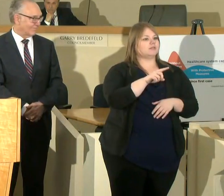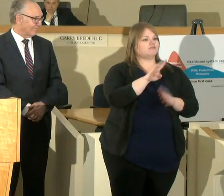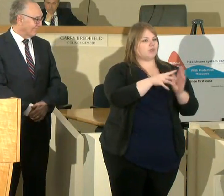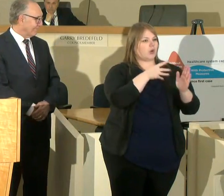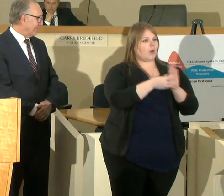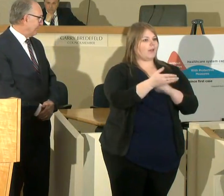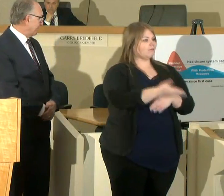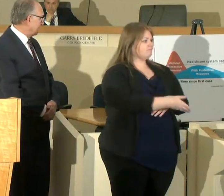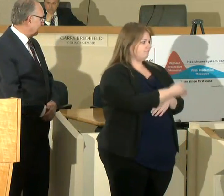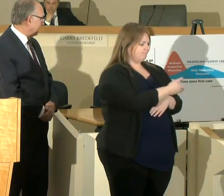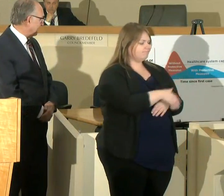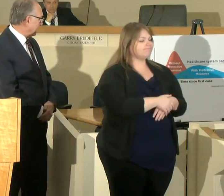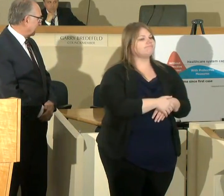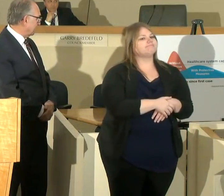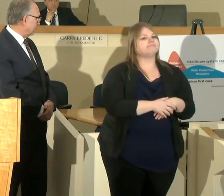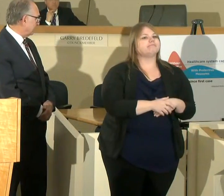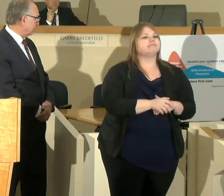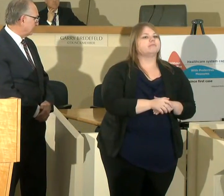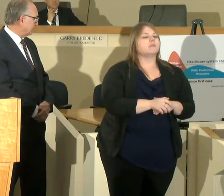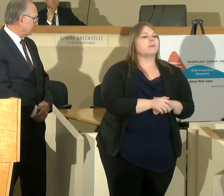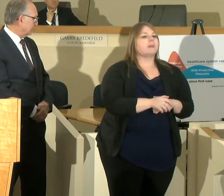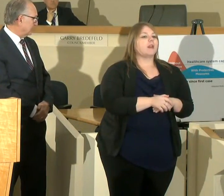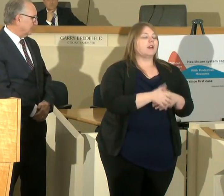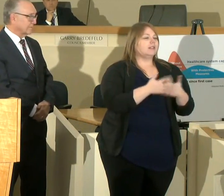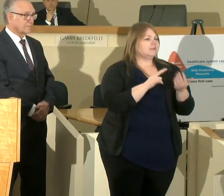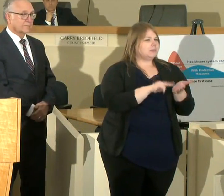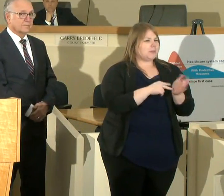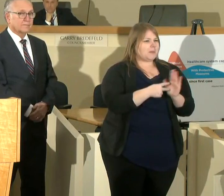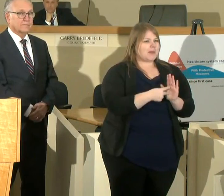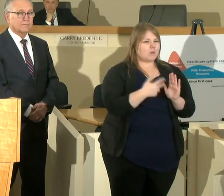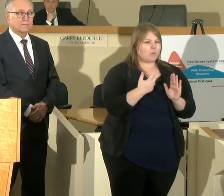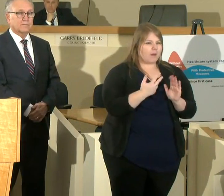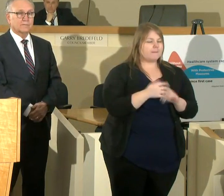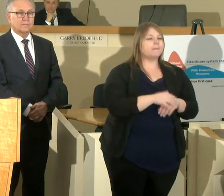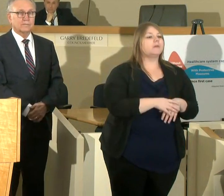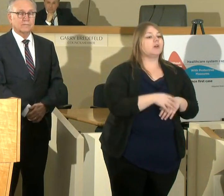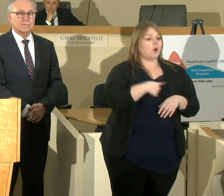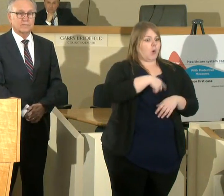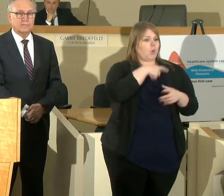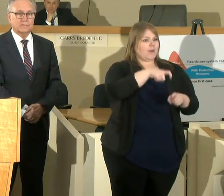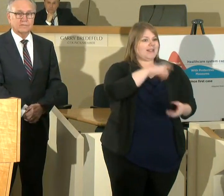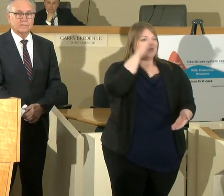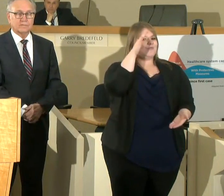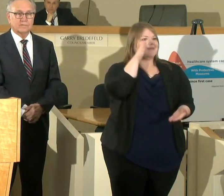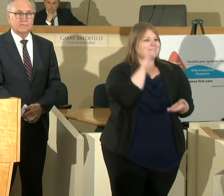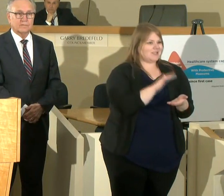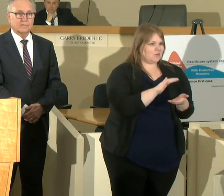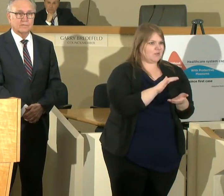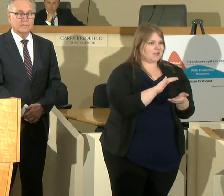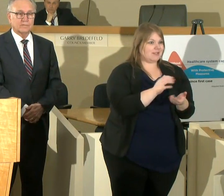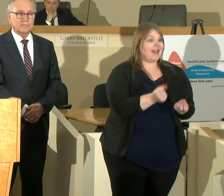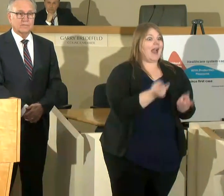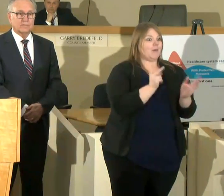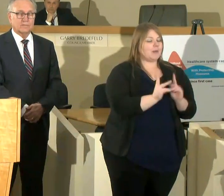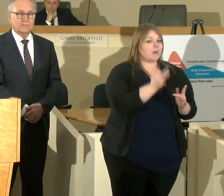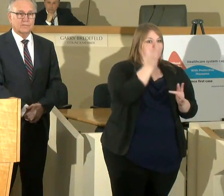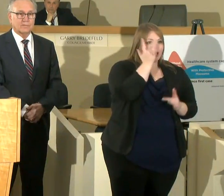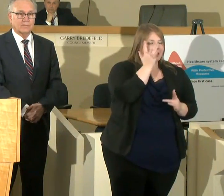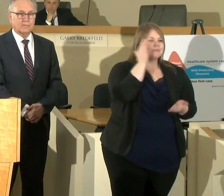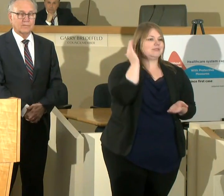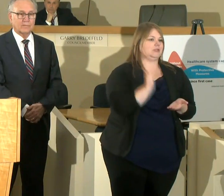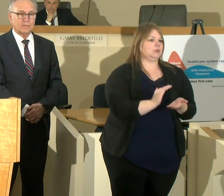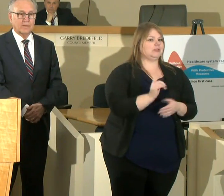graph that's behind me on the left essentially what it is is we need to decrease the number of people who are sick because we have a